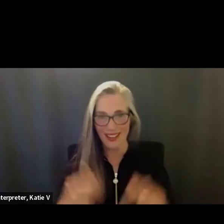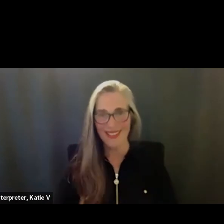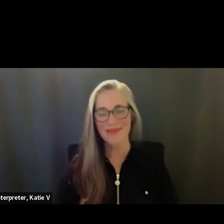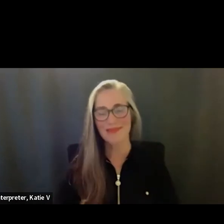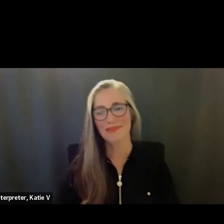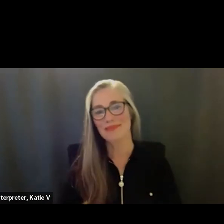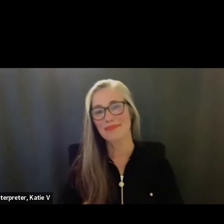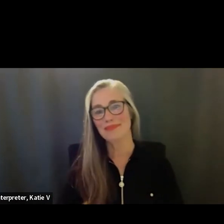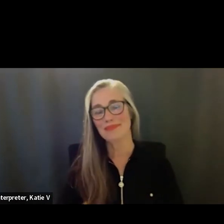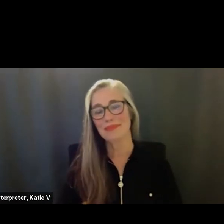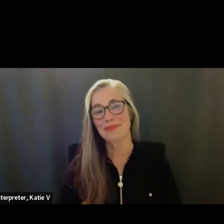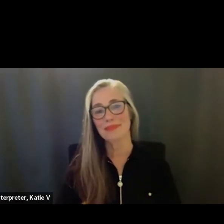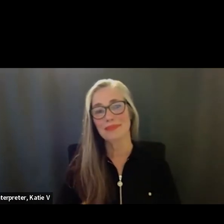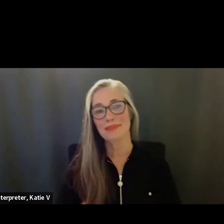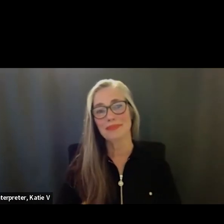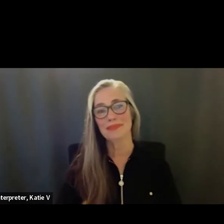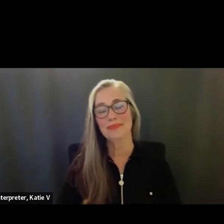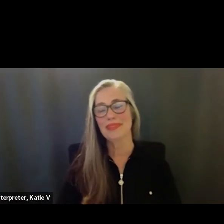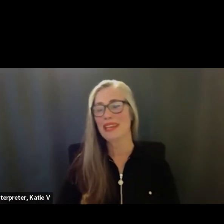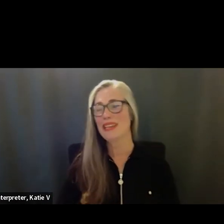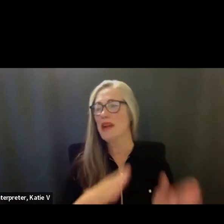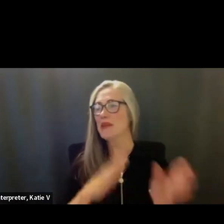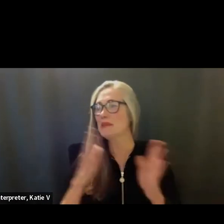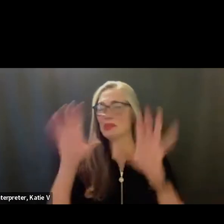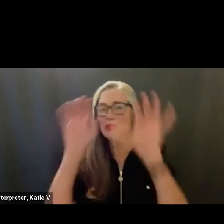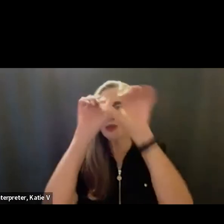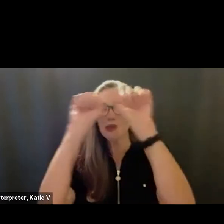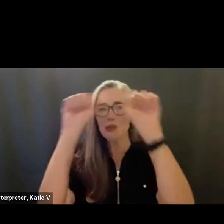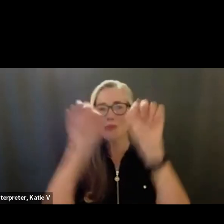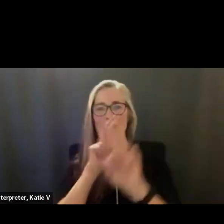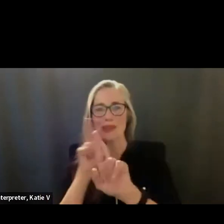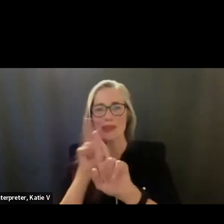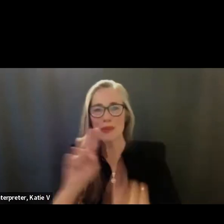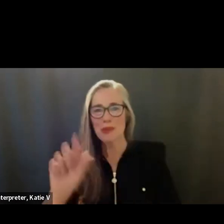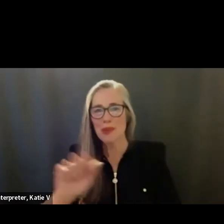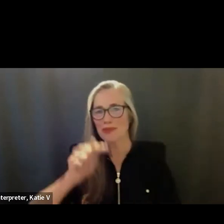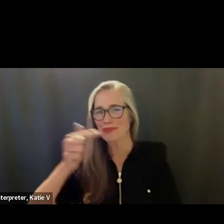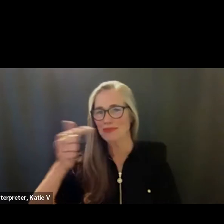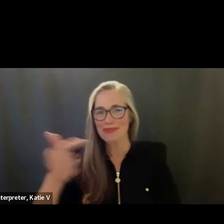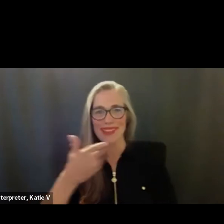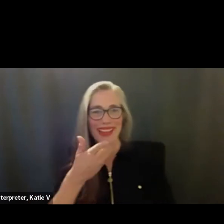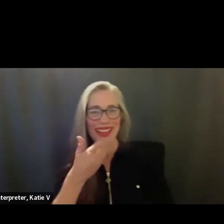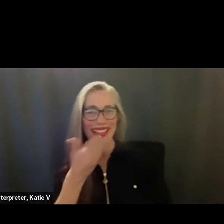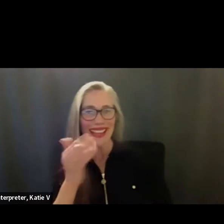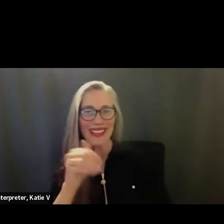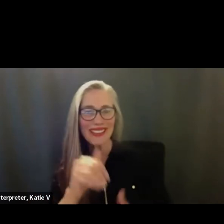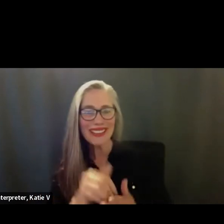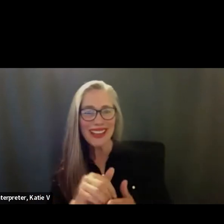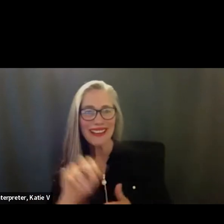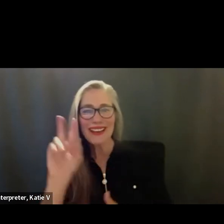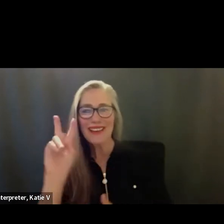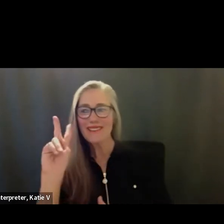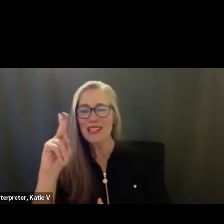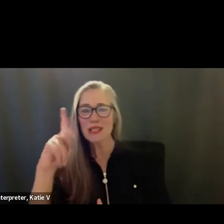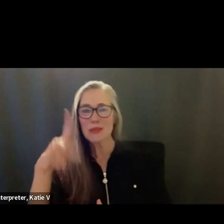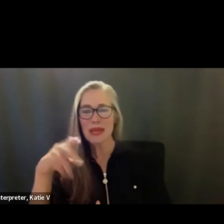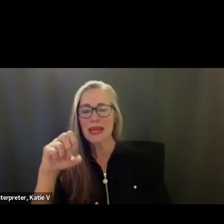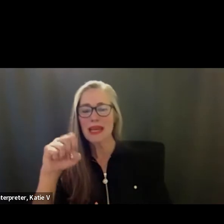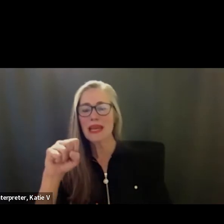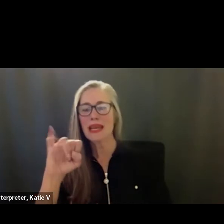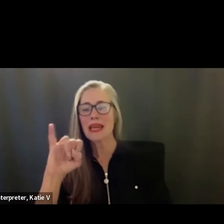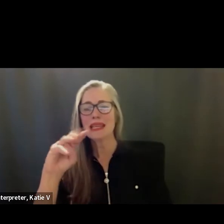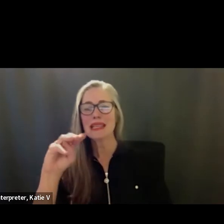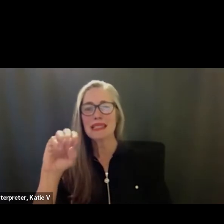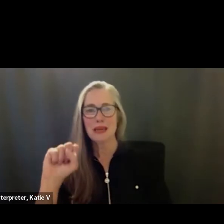Okay. Now we'll just go to the superintendent's report. Thank you again, Vice President Simms-Morton.